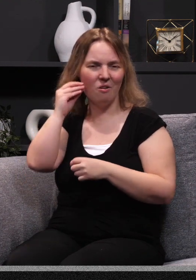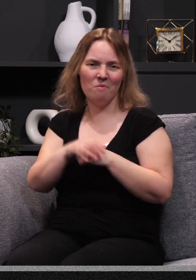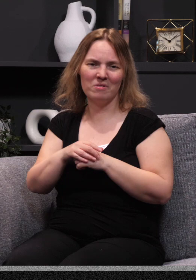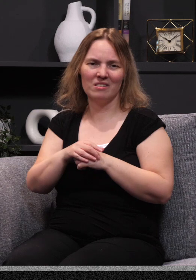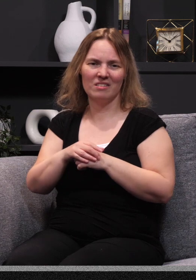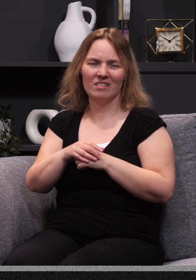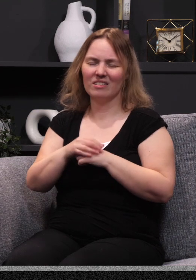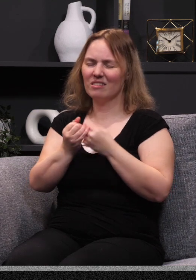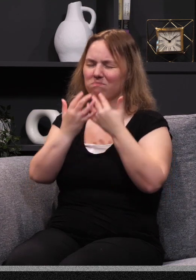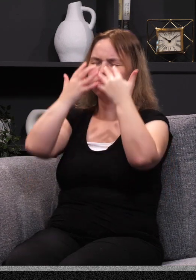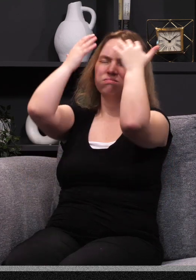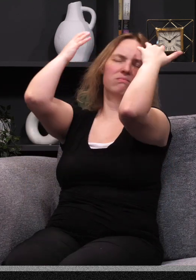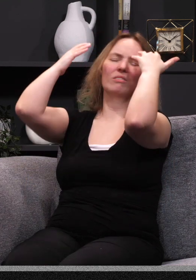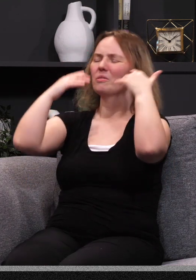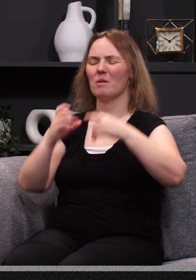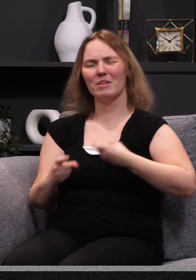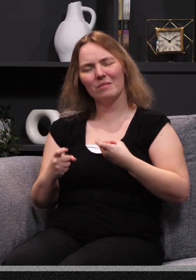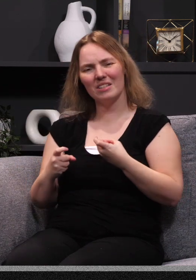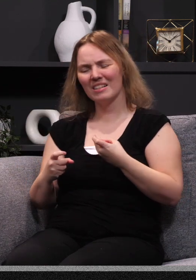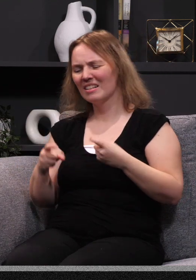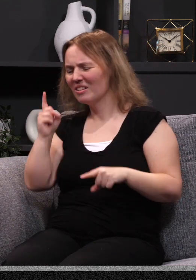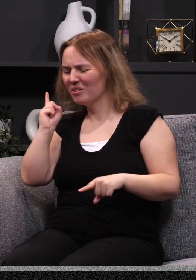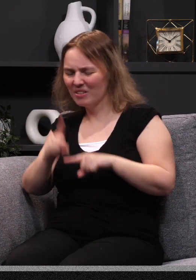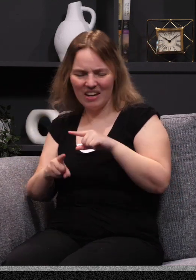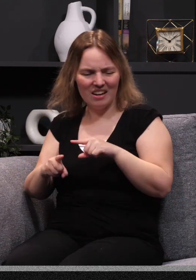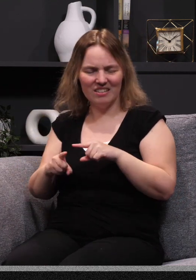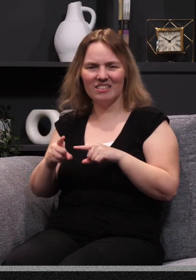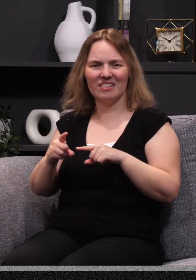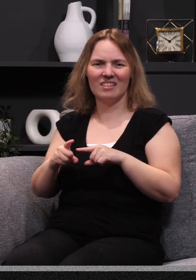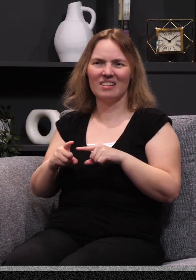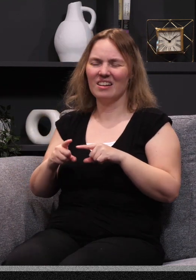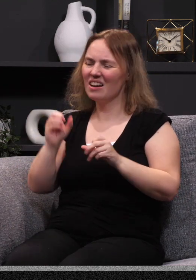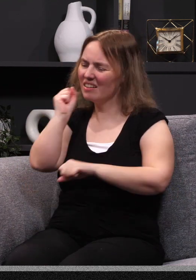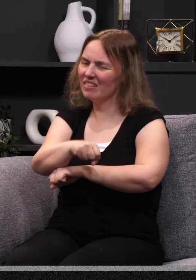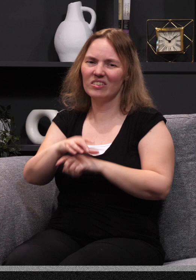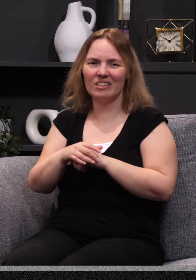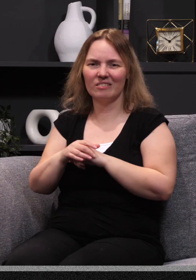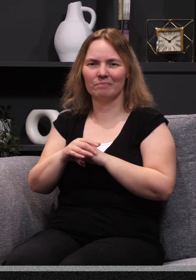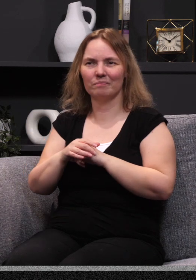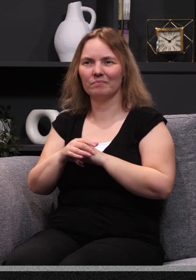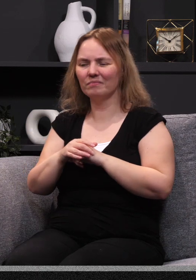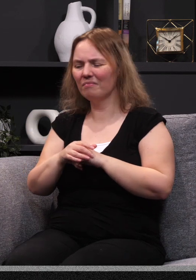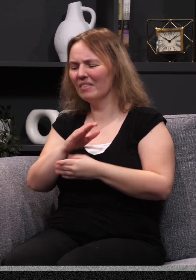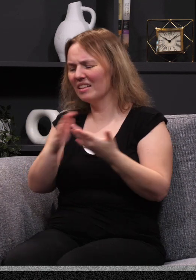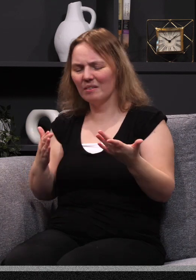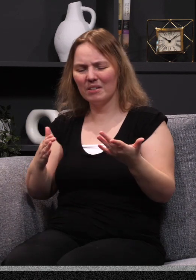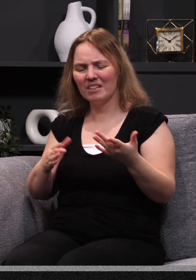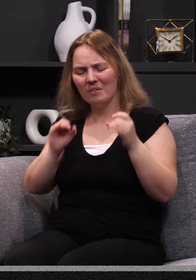there's stress in your home, or you're just feeling overwhelmed by some sin. It seems like that you just can't get a handle on. You just can't seem to overcome it. It's something